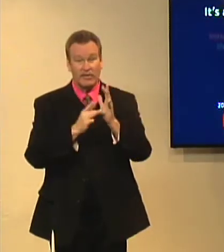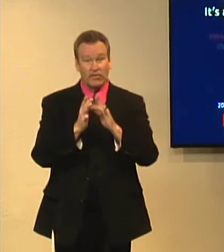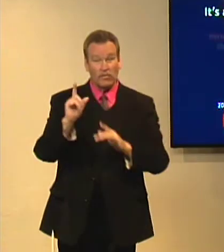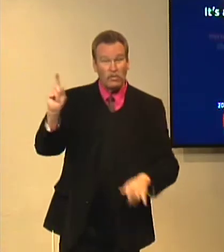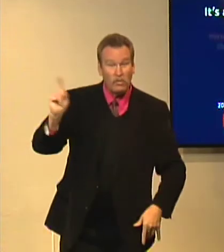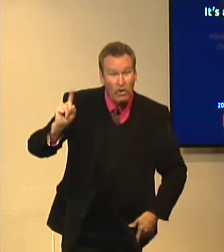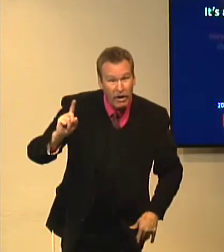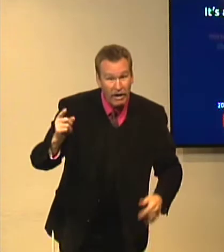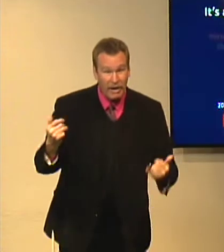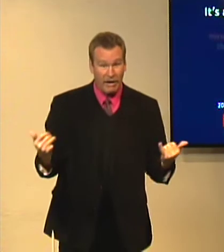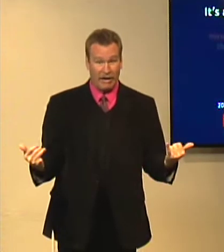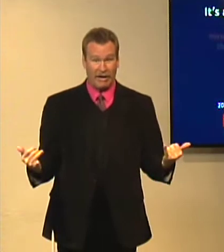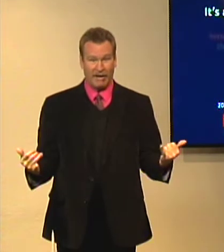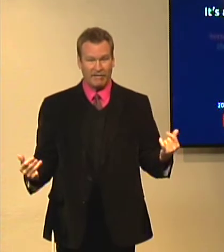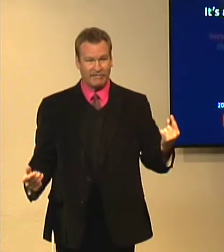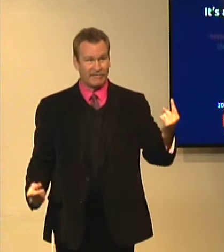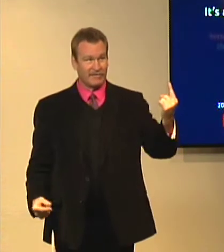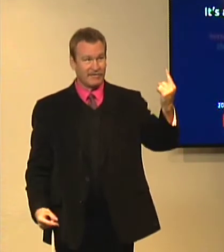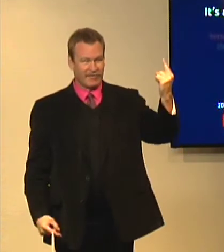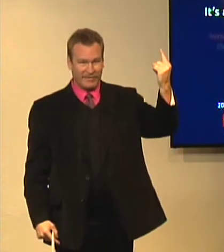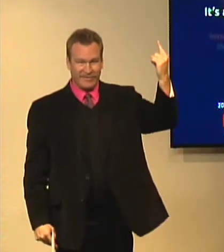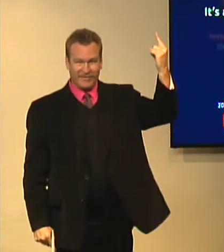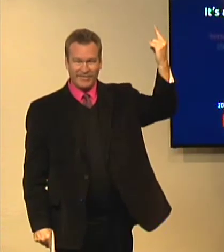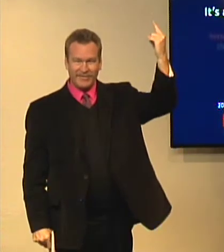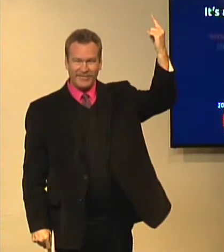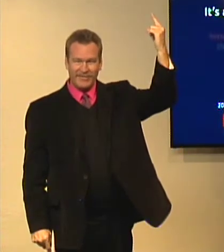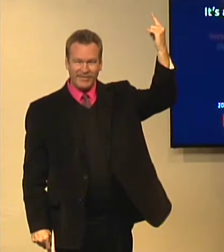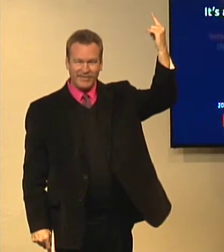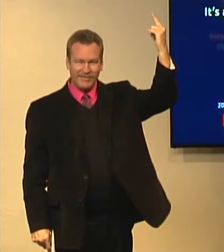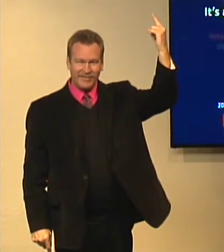But as Christians, where is Jesus Christ now? He is up in heaven.